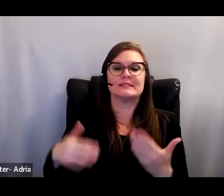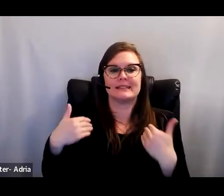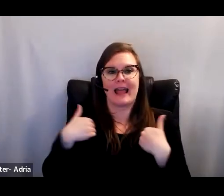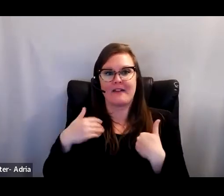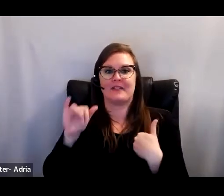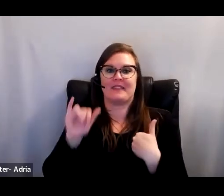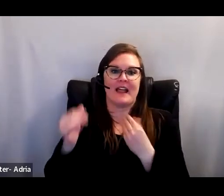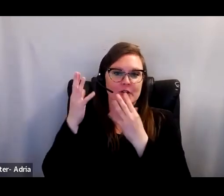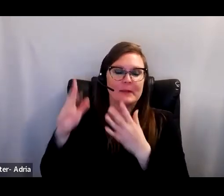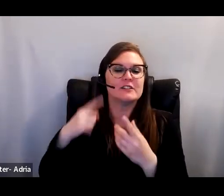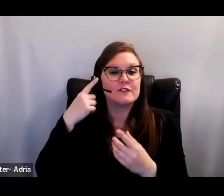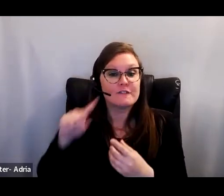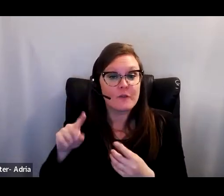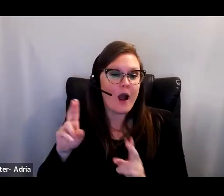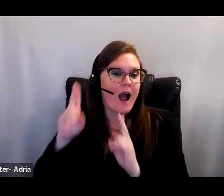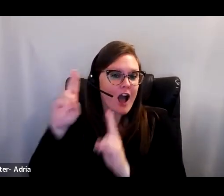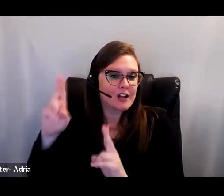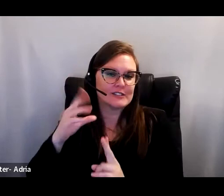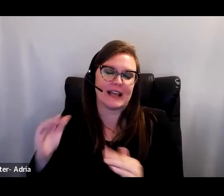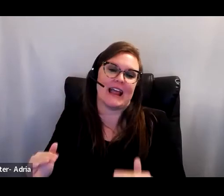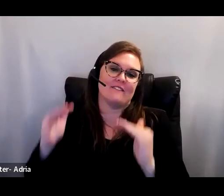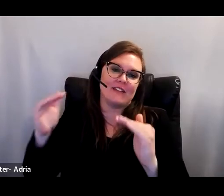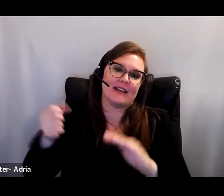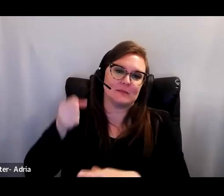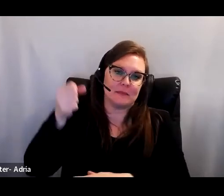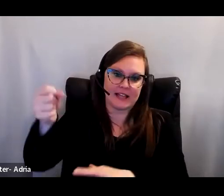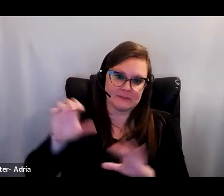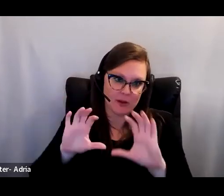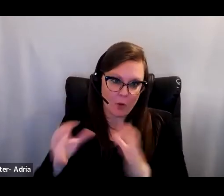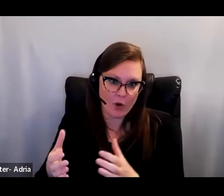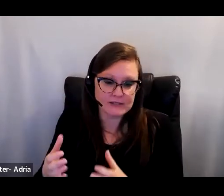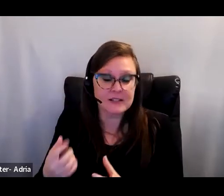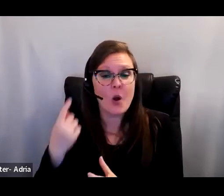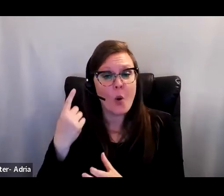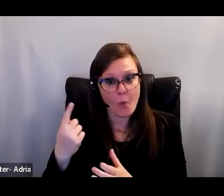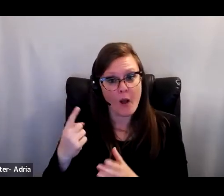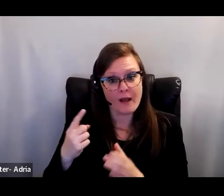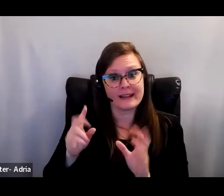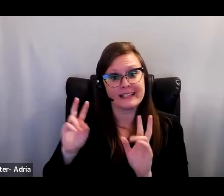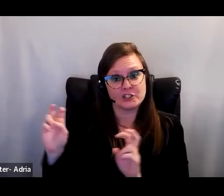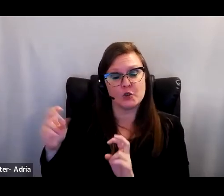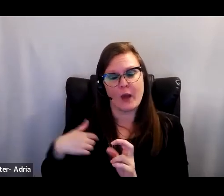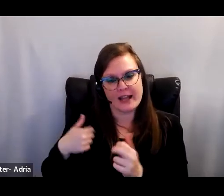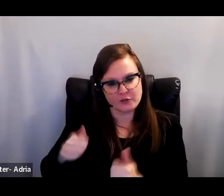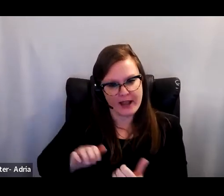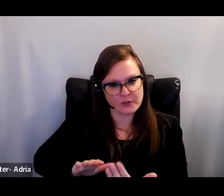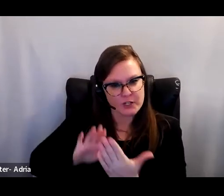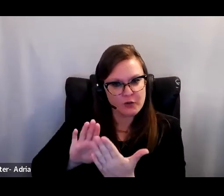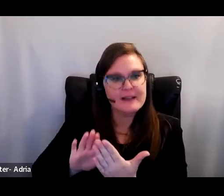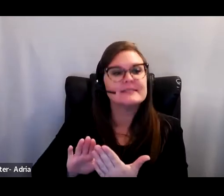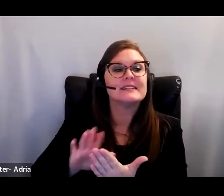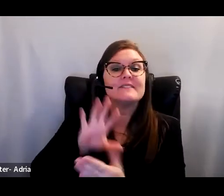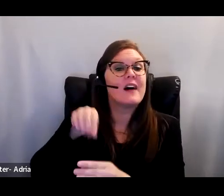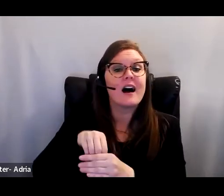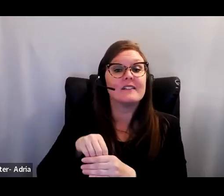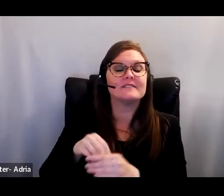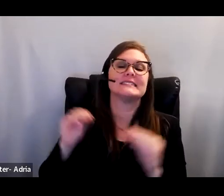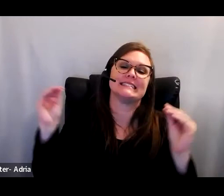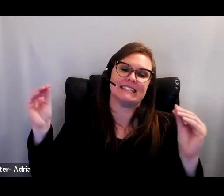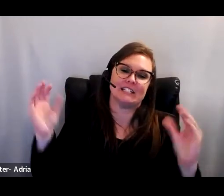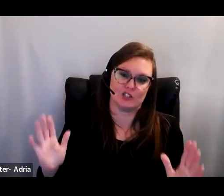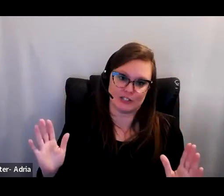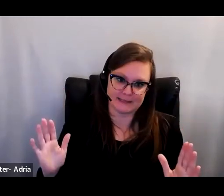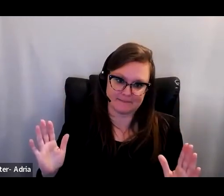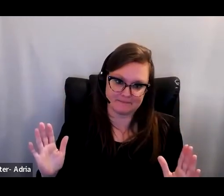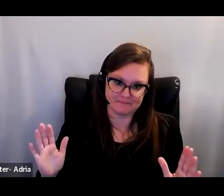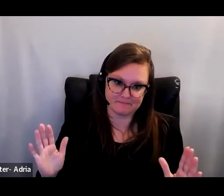advanced placement courses. An equity question I sought to address involved teachers. I